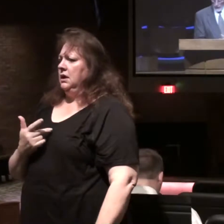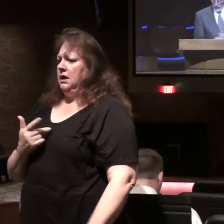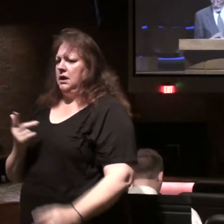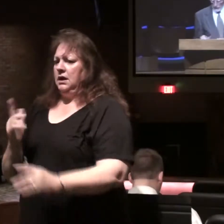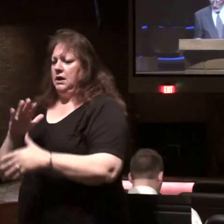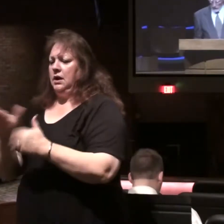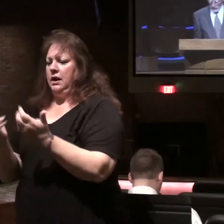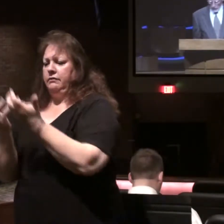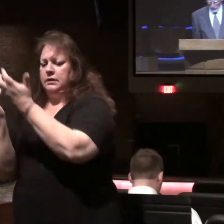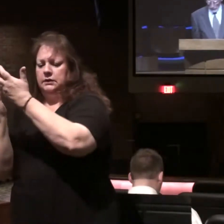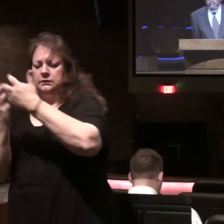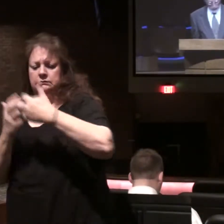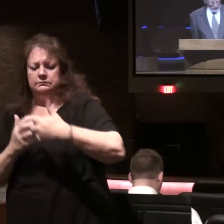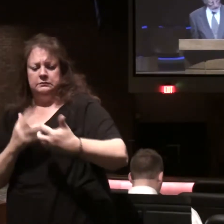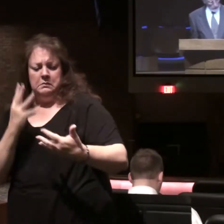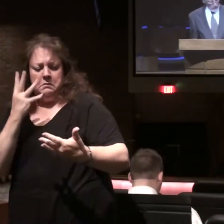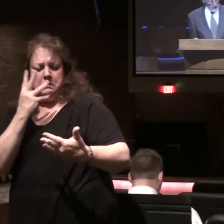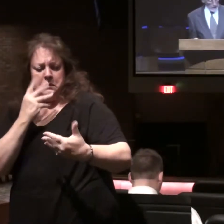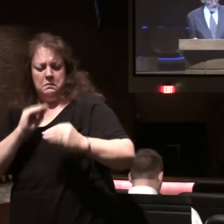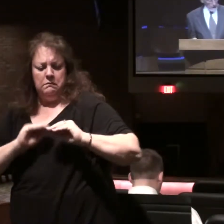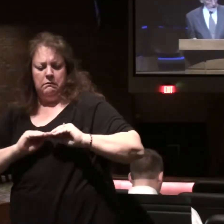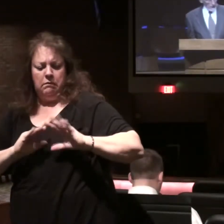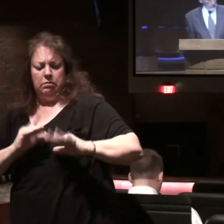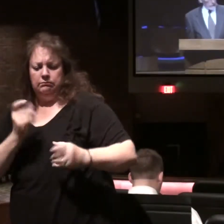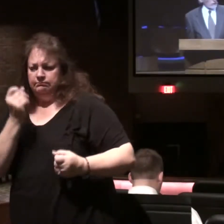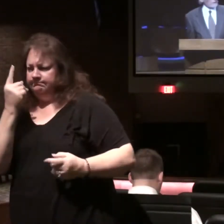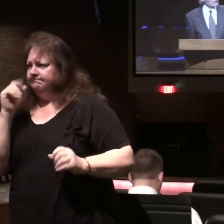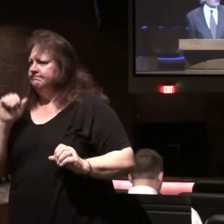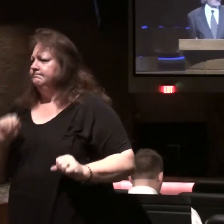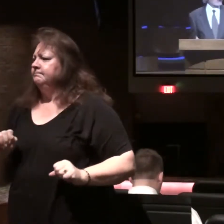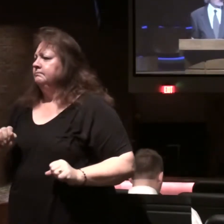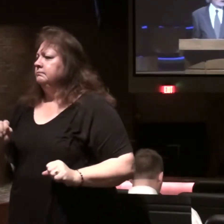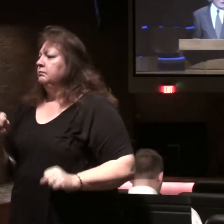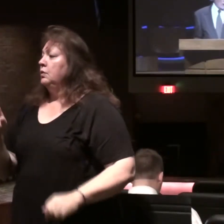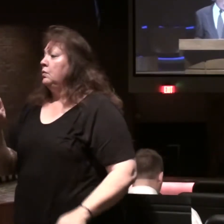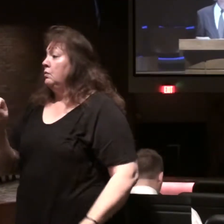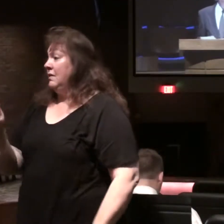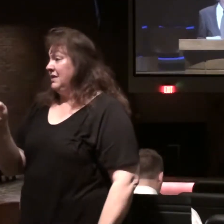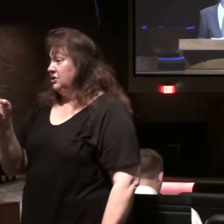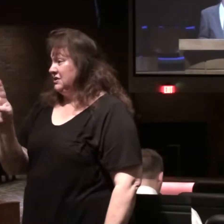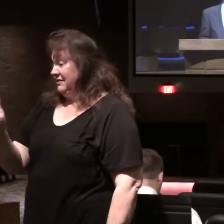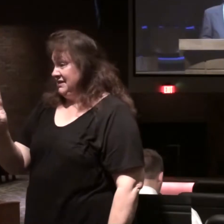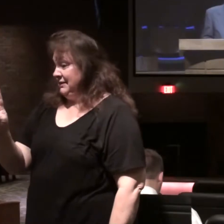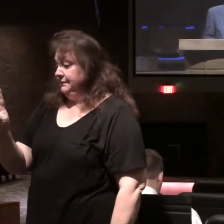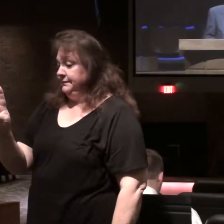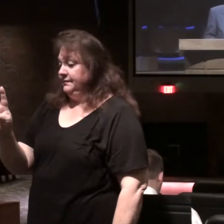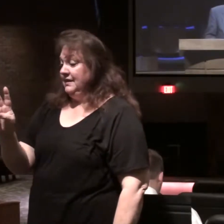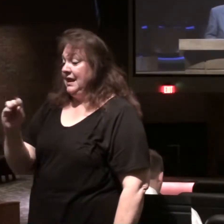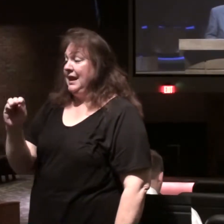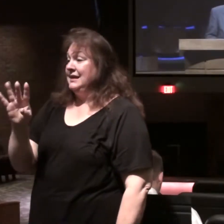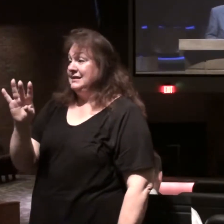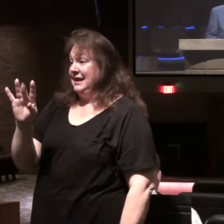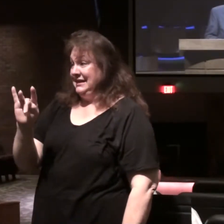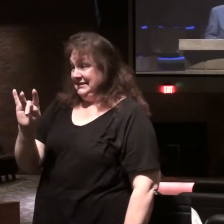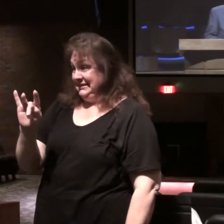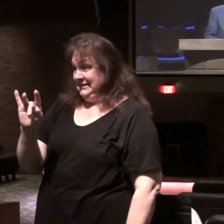things together in such a beautiful and clear way. We're in chapter 17, and in chapter 17 and 18,